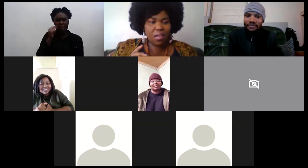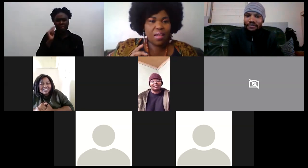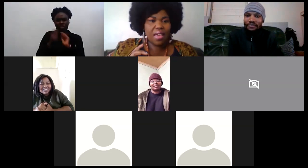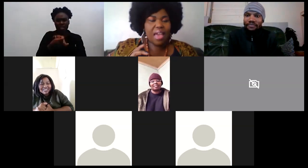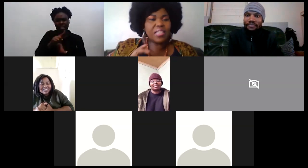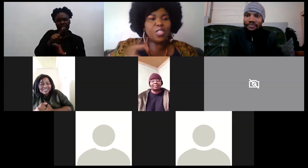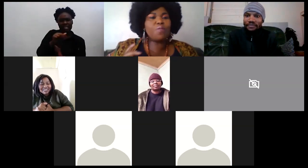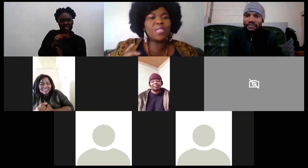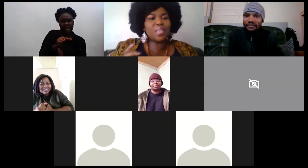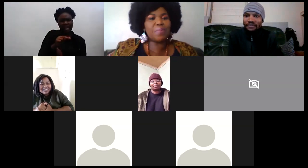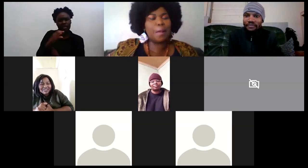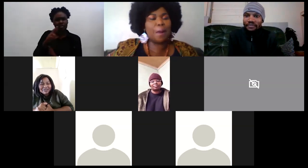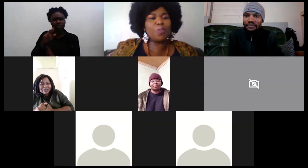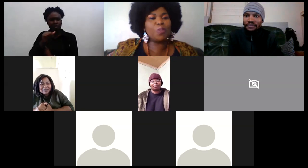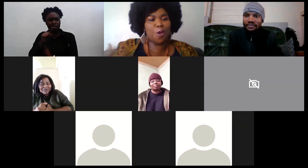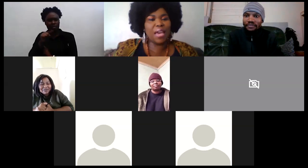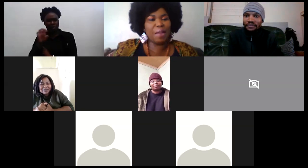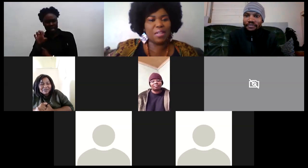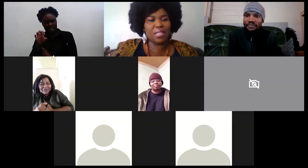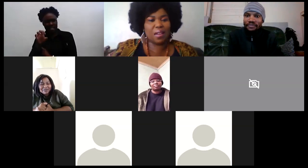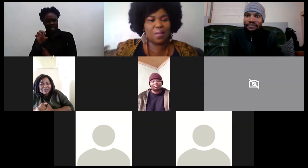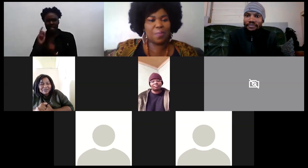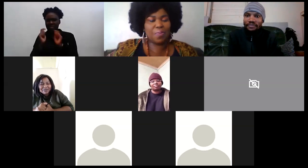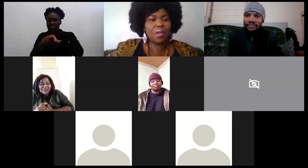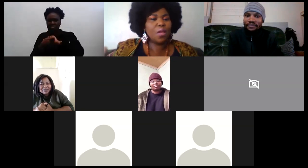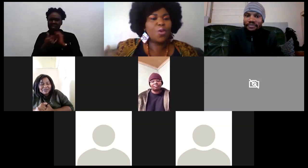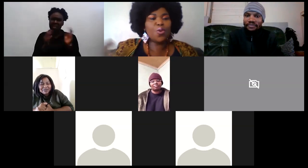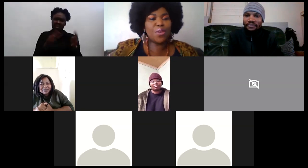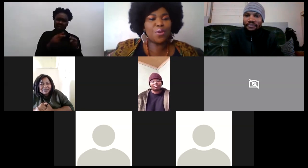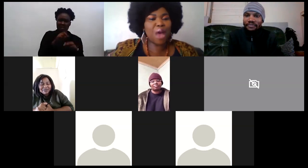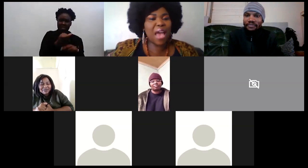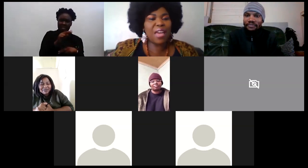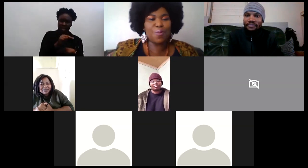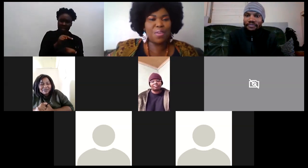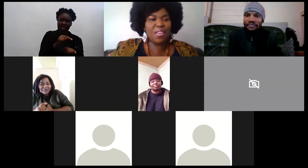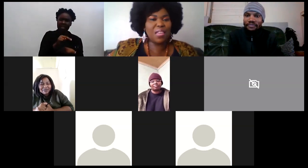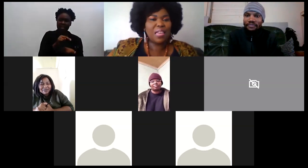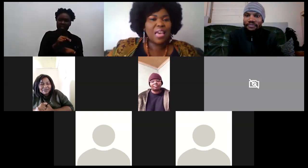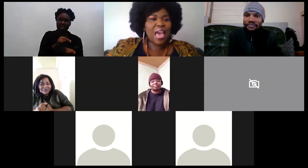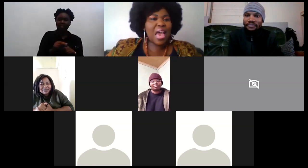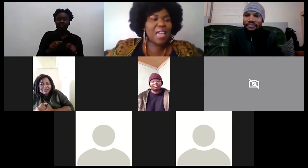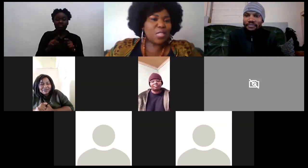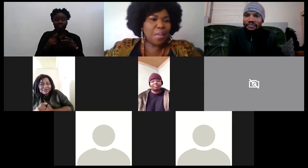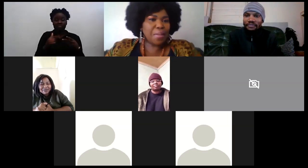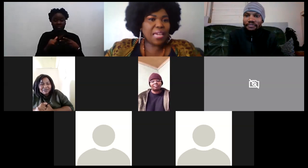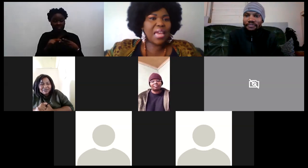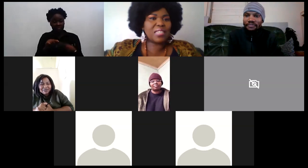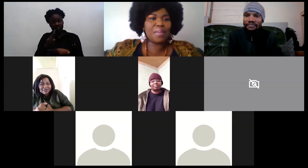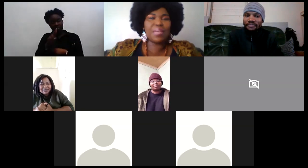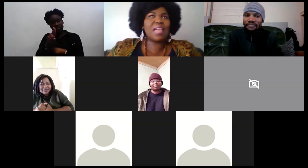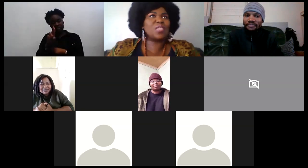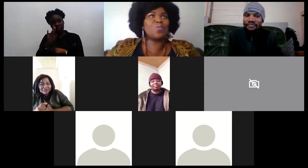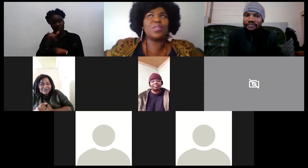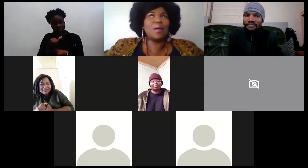and it told me something about your character ruby you are a ruby and with tembike